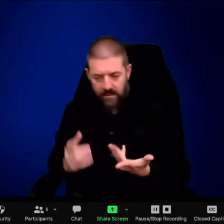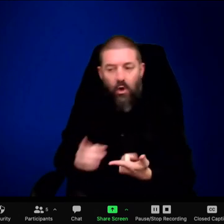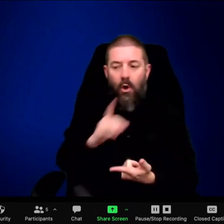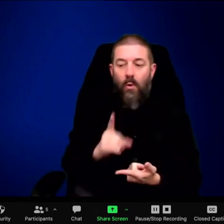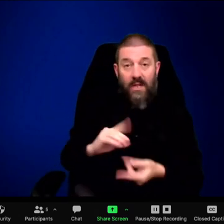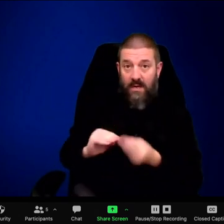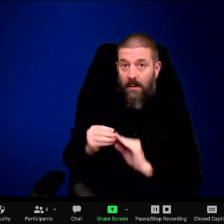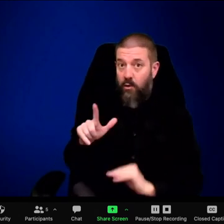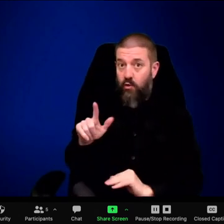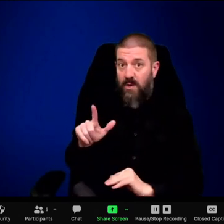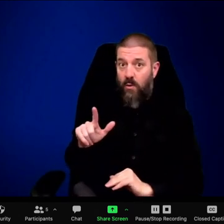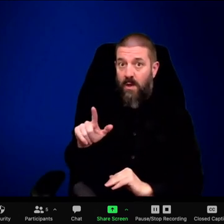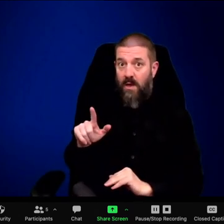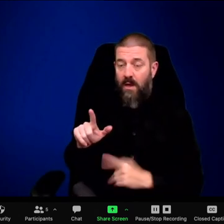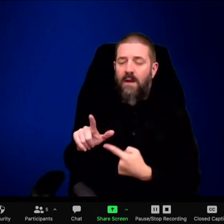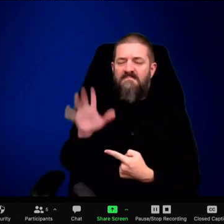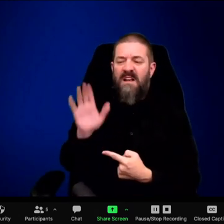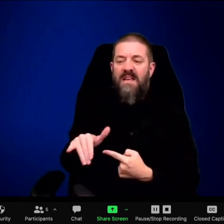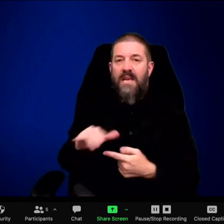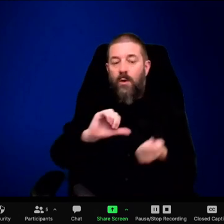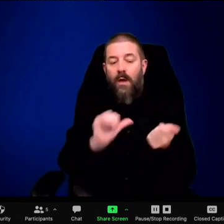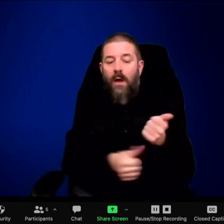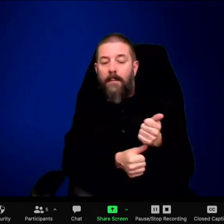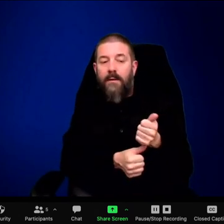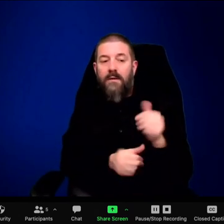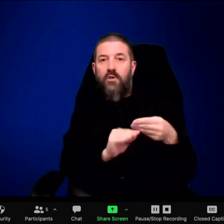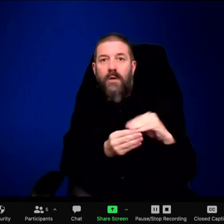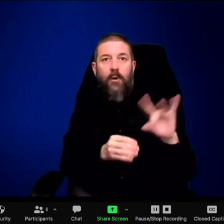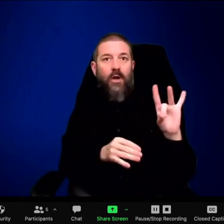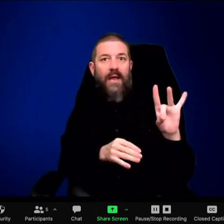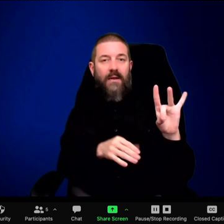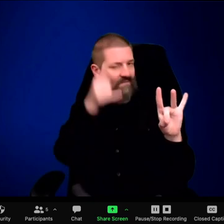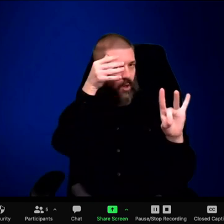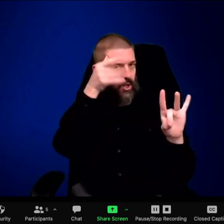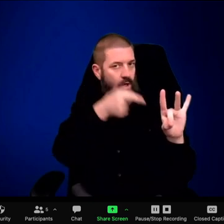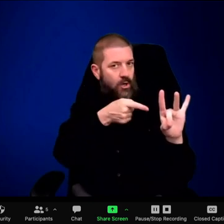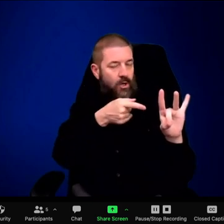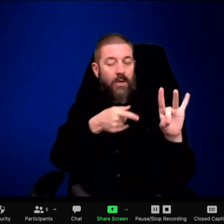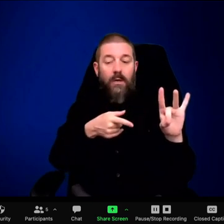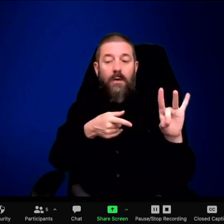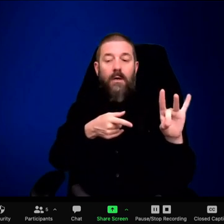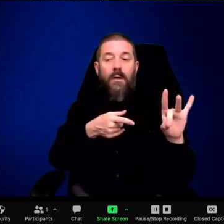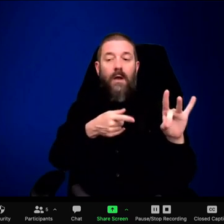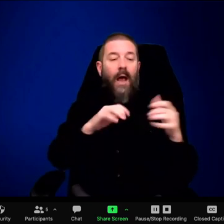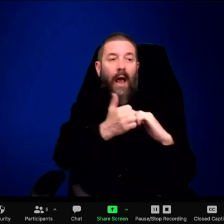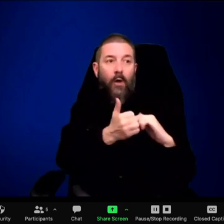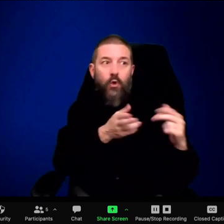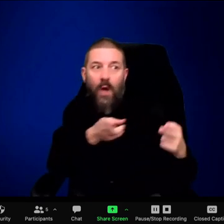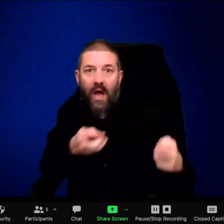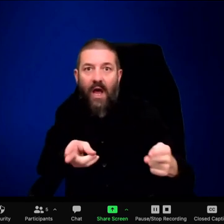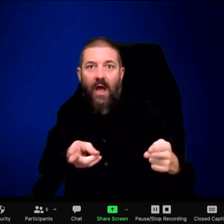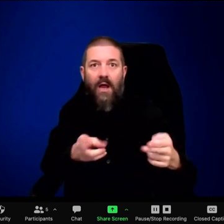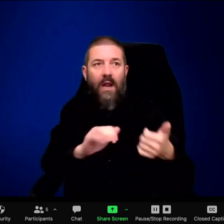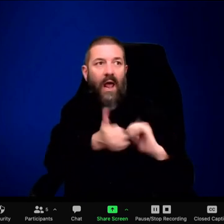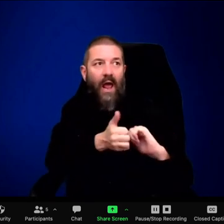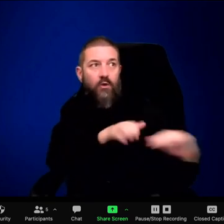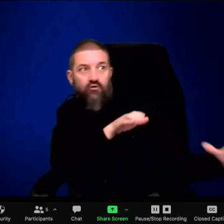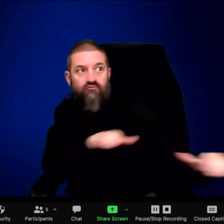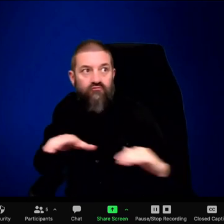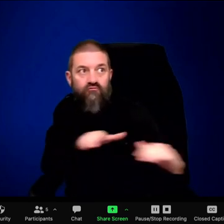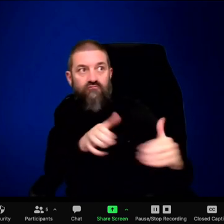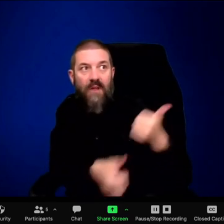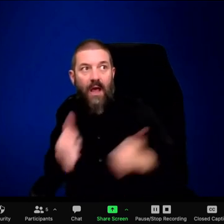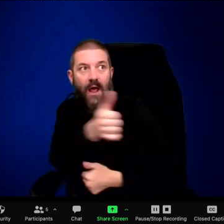with an old, experienced dog. Whatever you want the young guy to learn, it's going to learn way, way